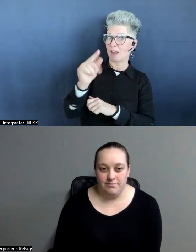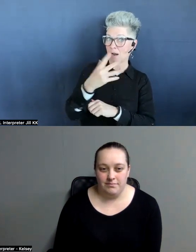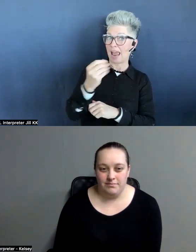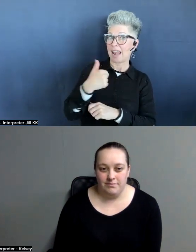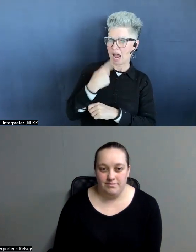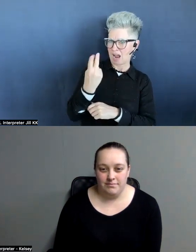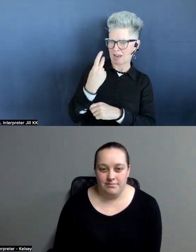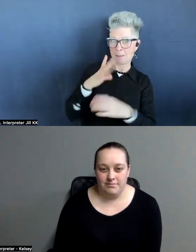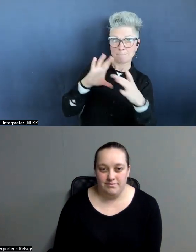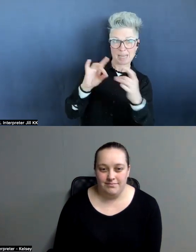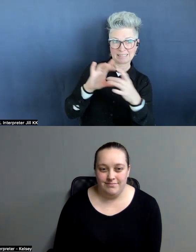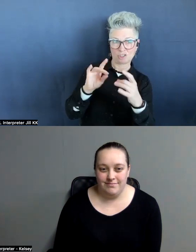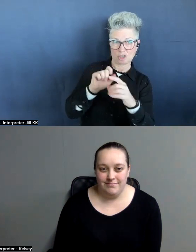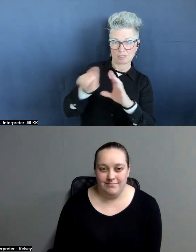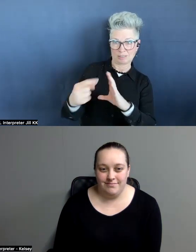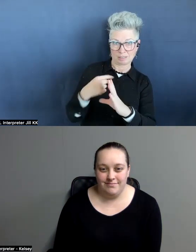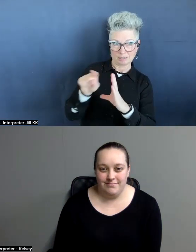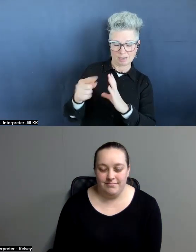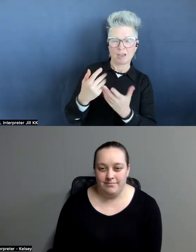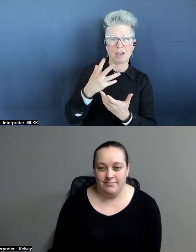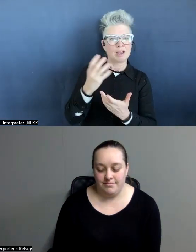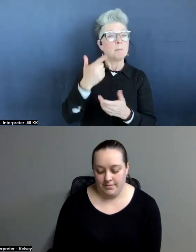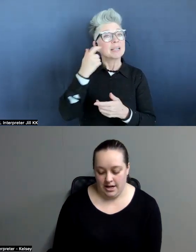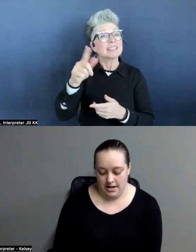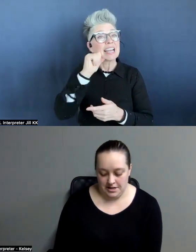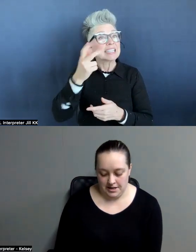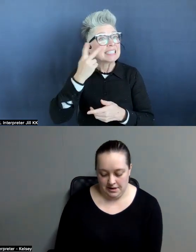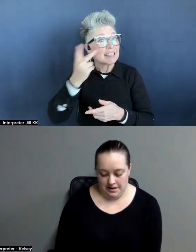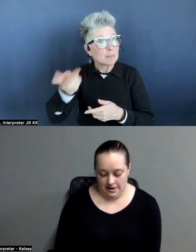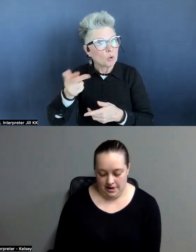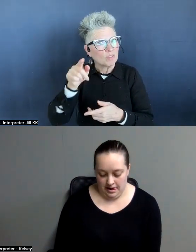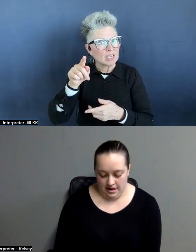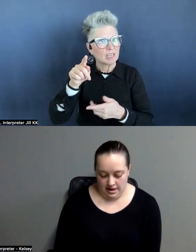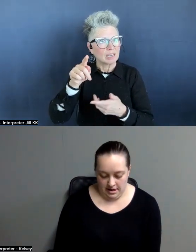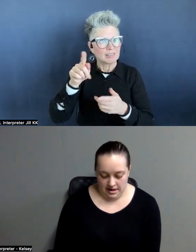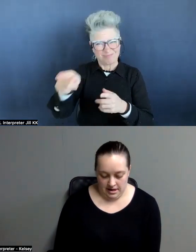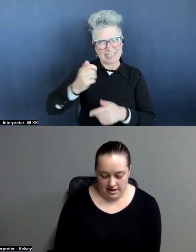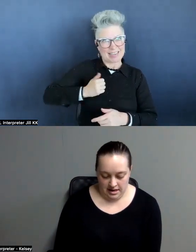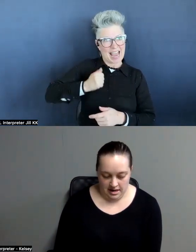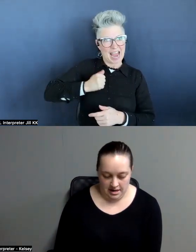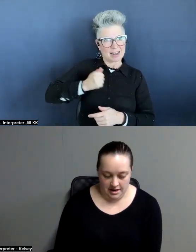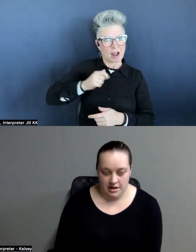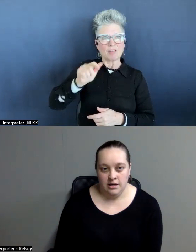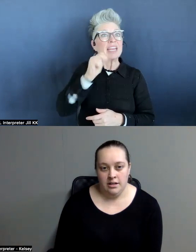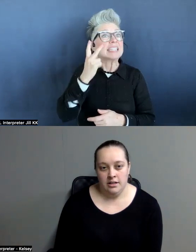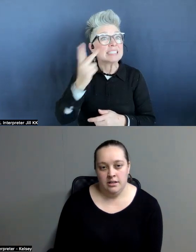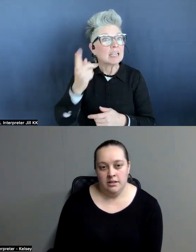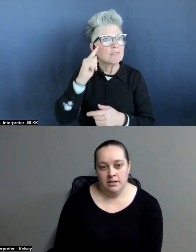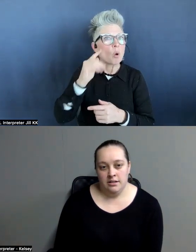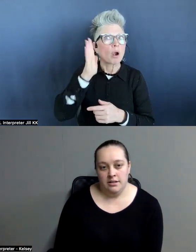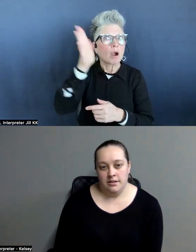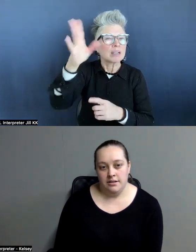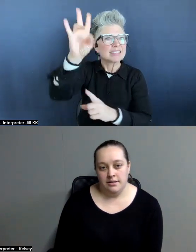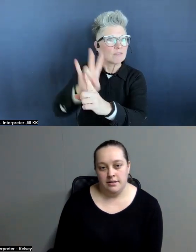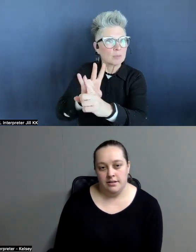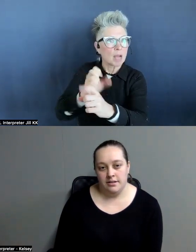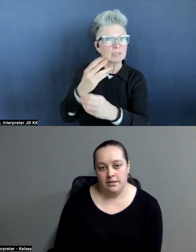didn't get to see the movie. It didn't come out in Canada, which is where he lives for about seven months. So he and I were sending notes back